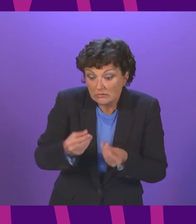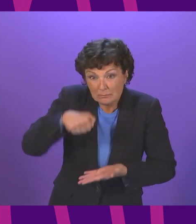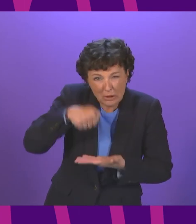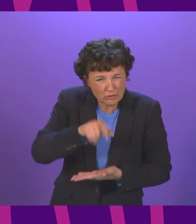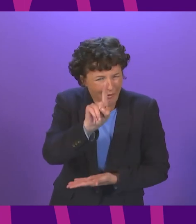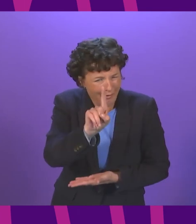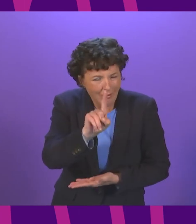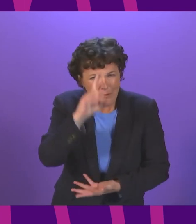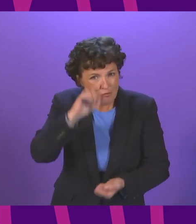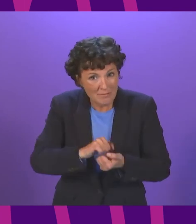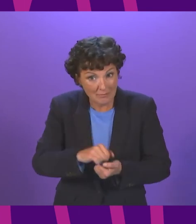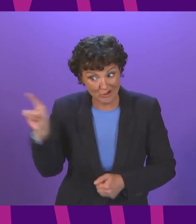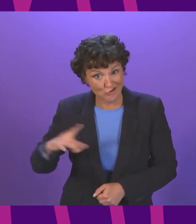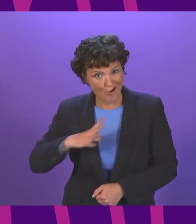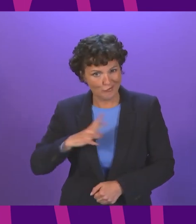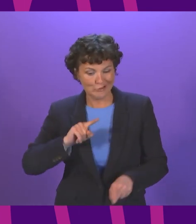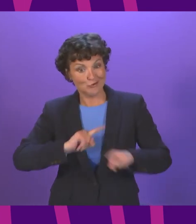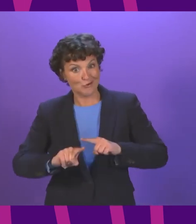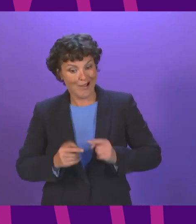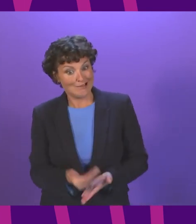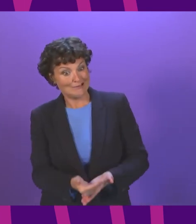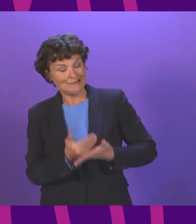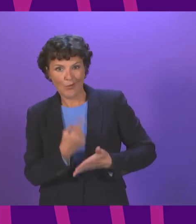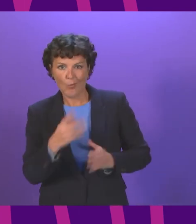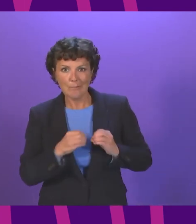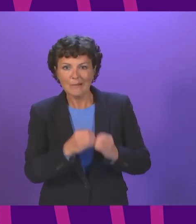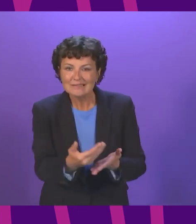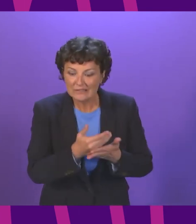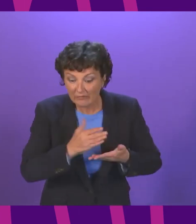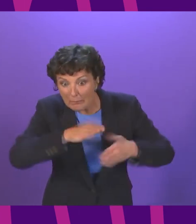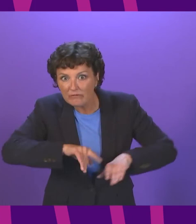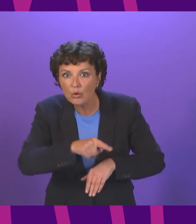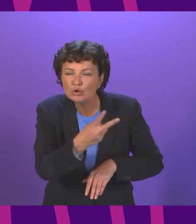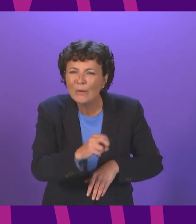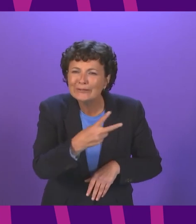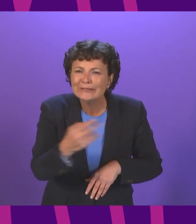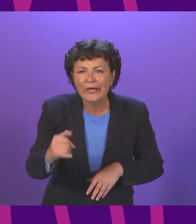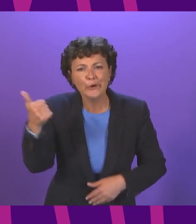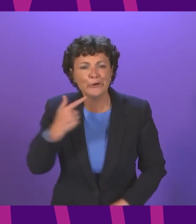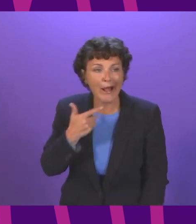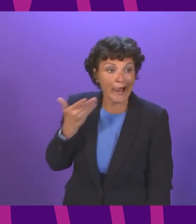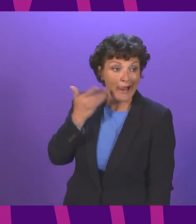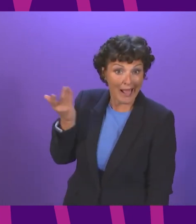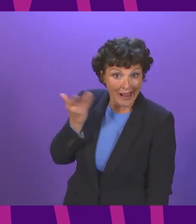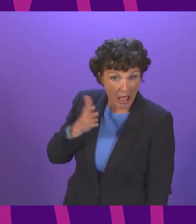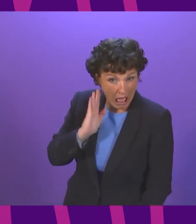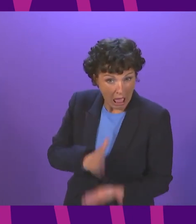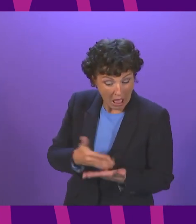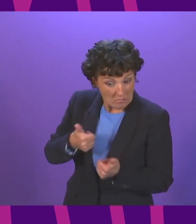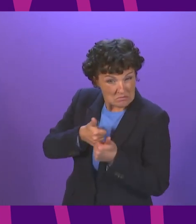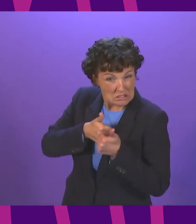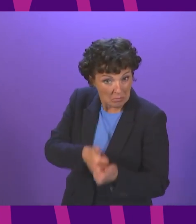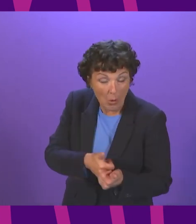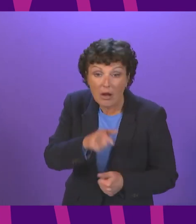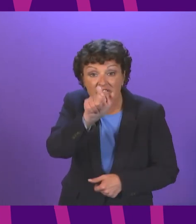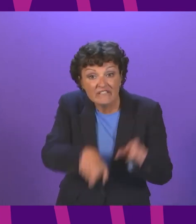having sought to make a billion pounds of savings by 2026 she talks the talk when it supporting victims